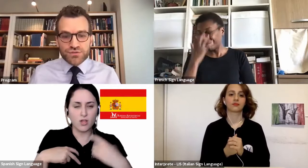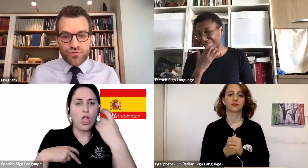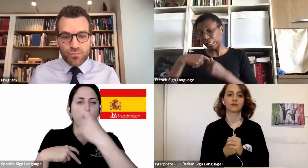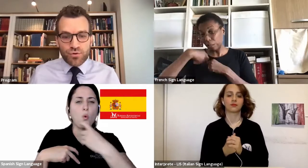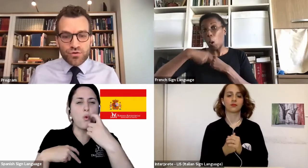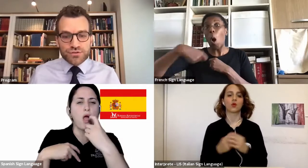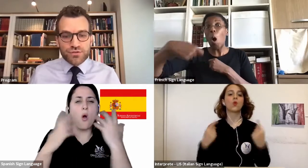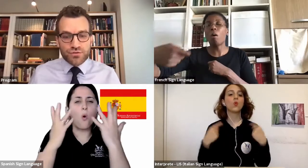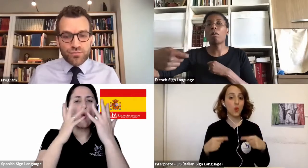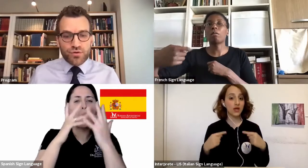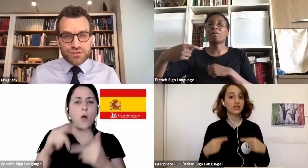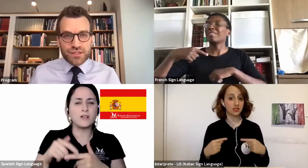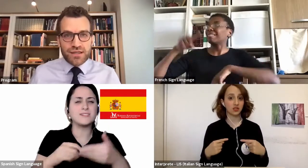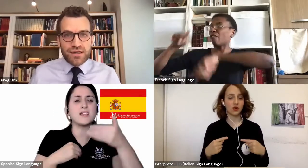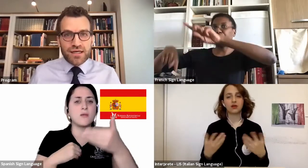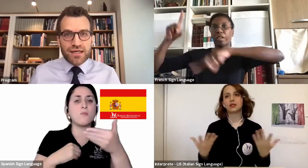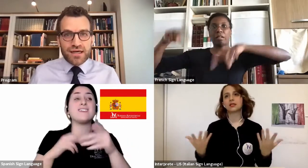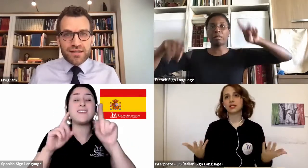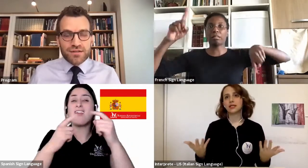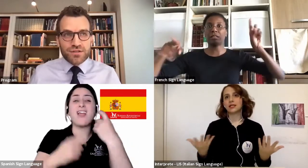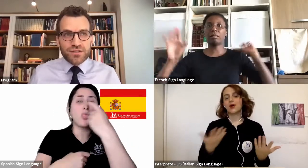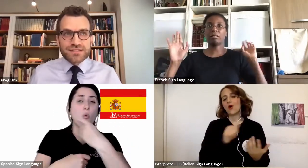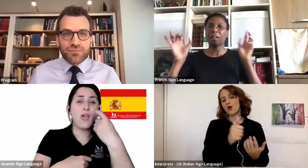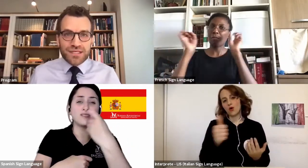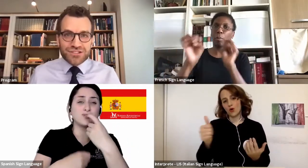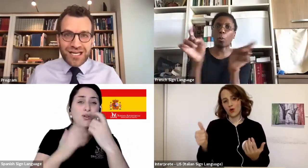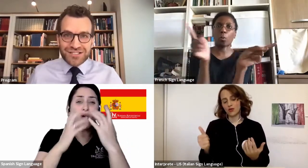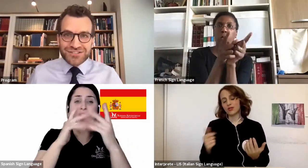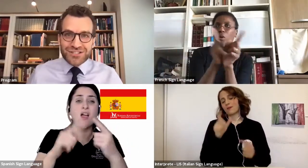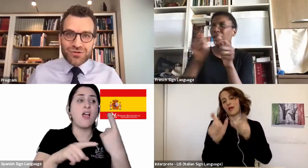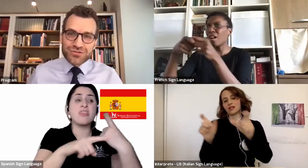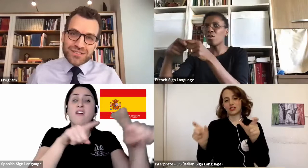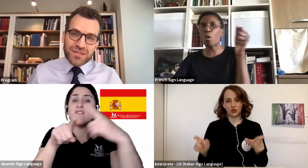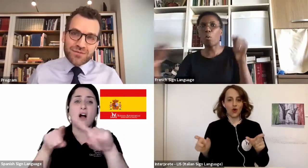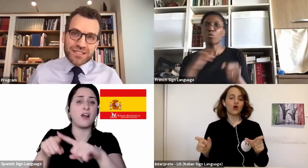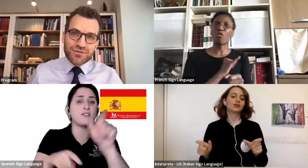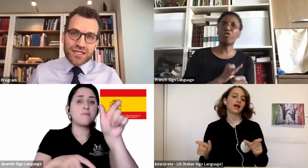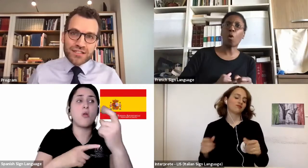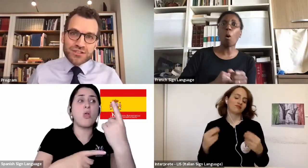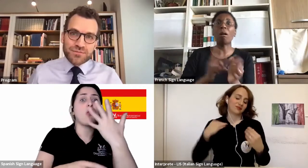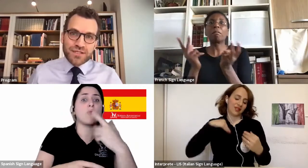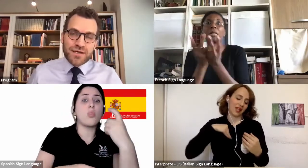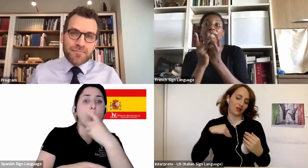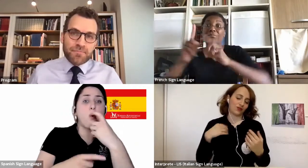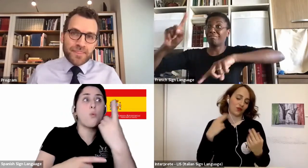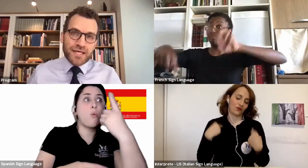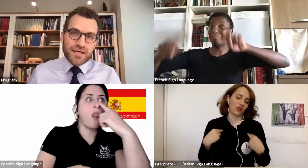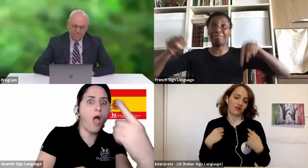varies from person to person. And this can be a challenge also sometimes in relationships,